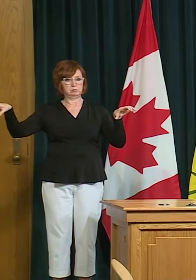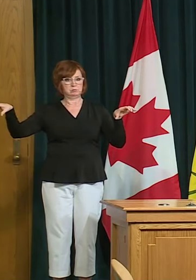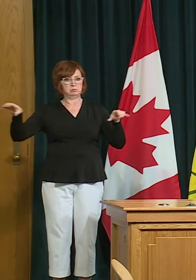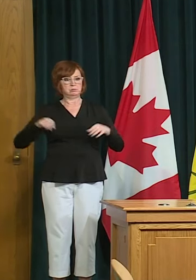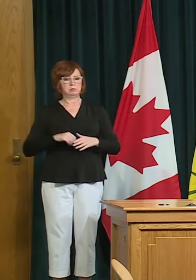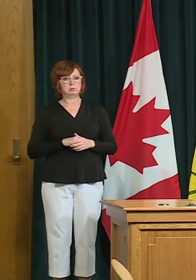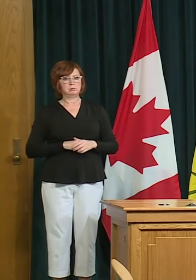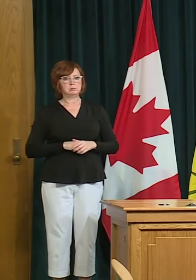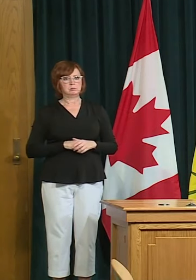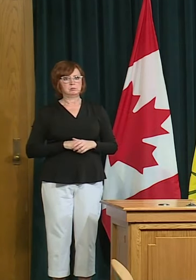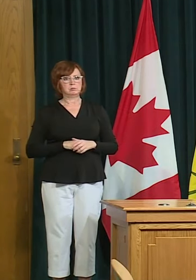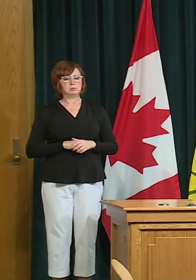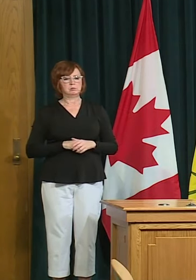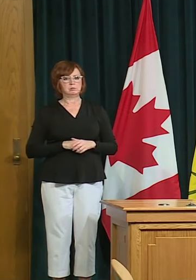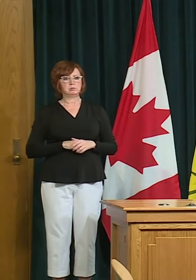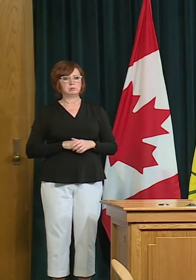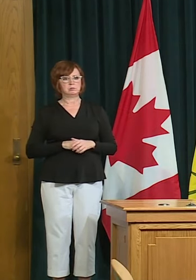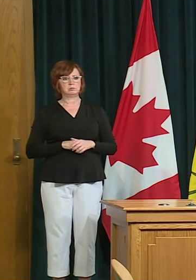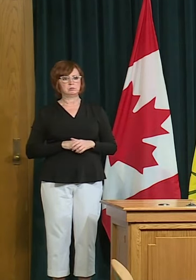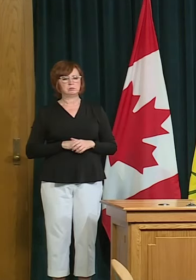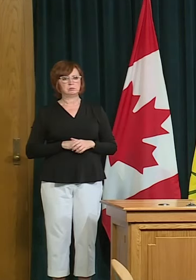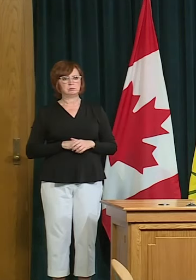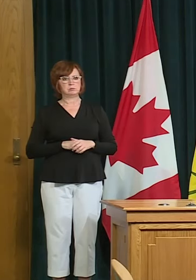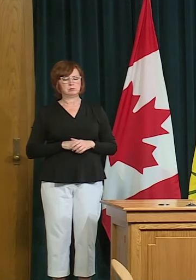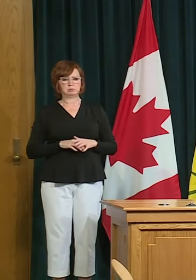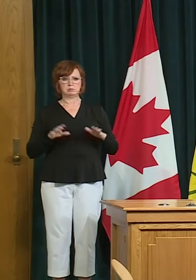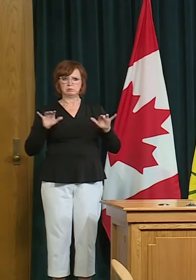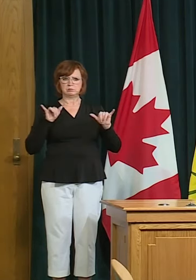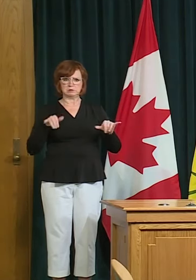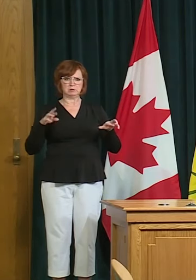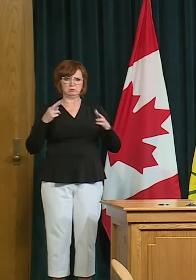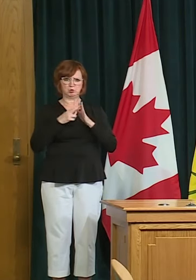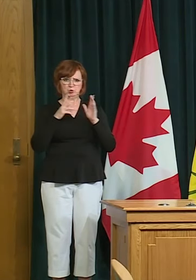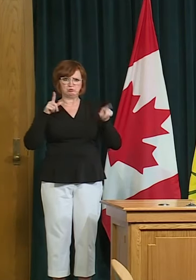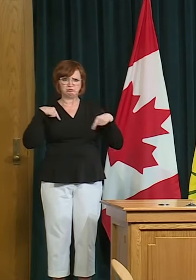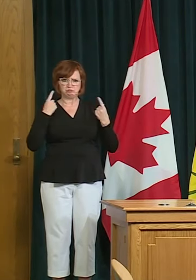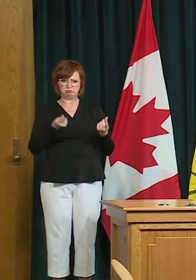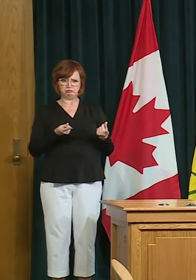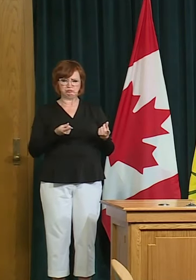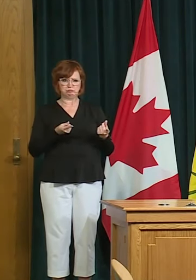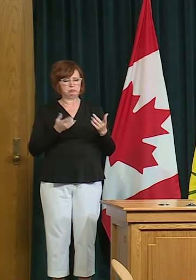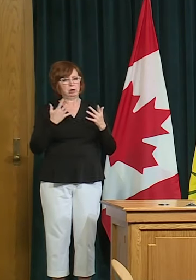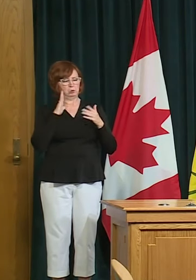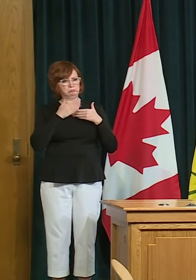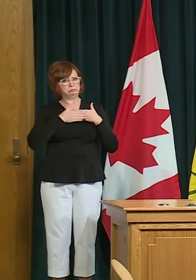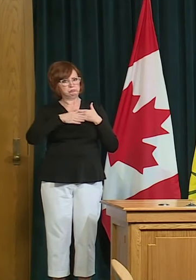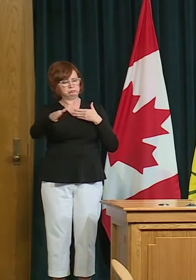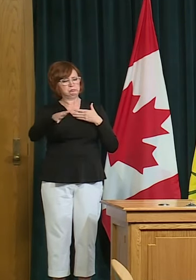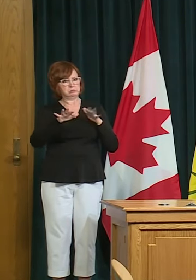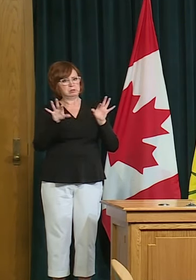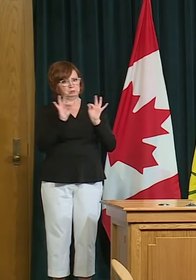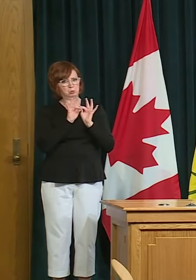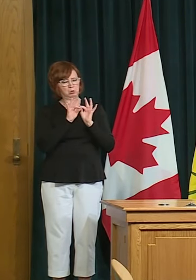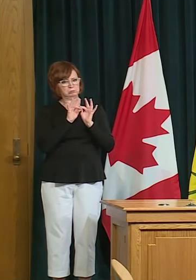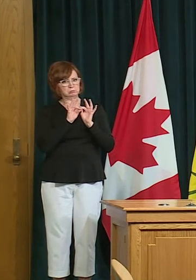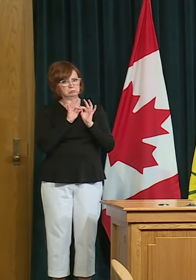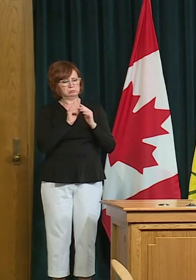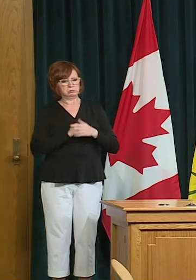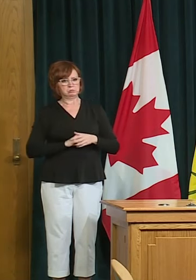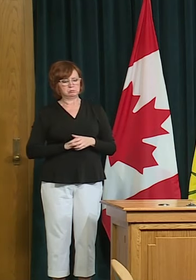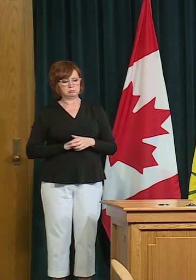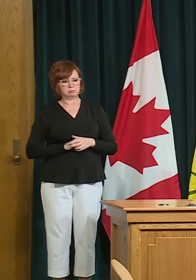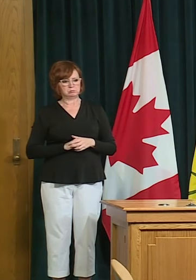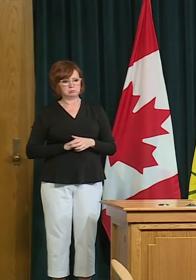principles that have served us well in the past and those are the principles that we need to continue to embody as we move forward